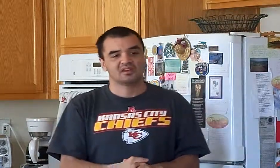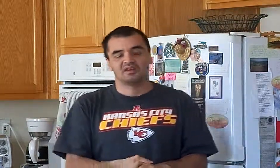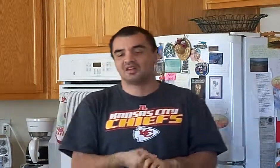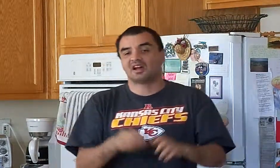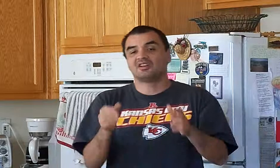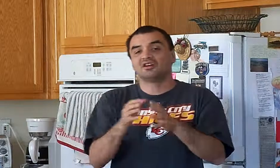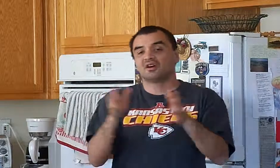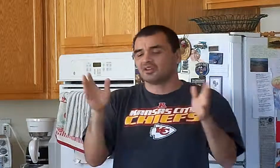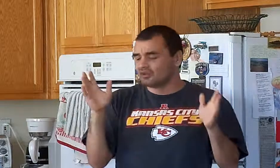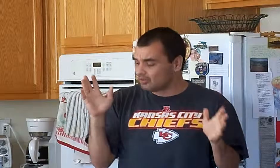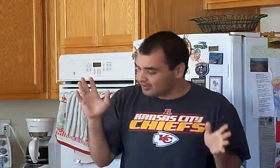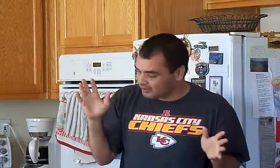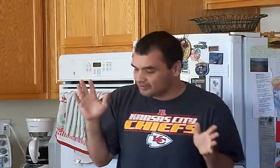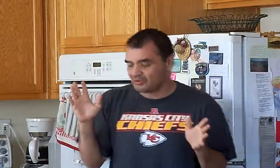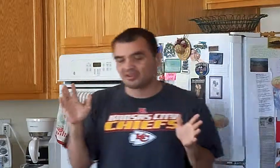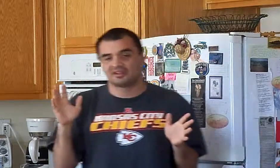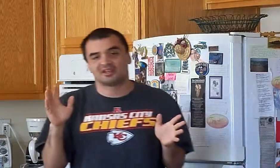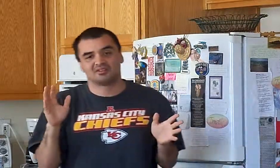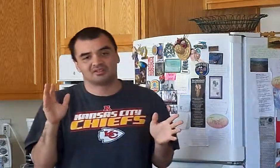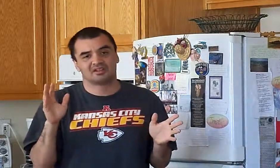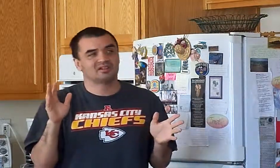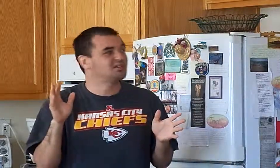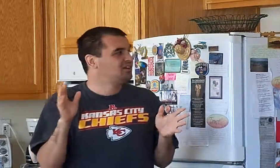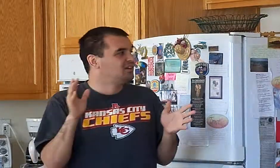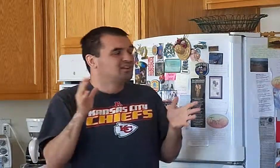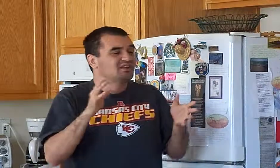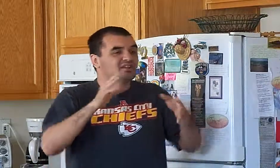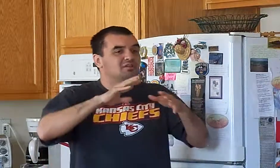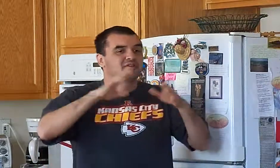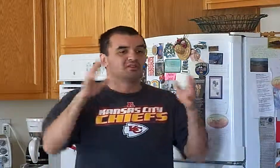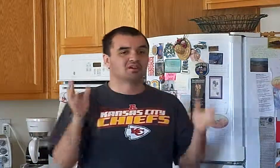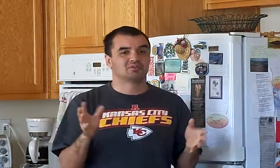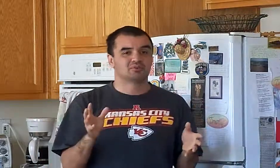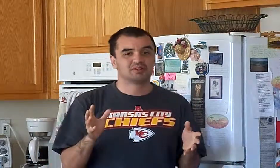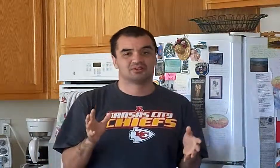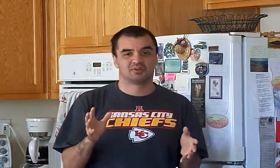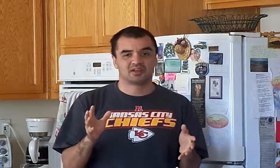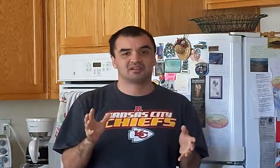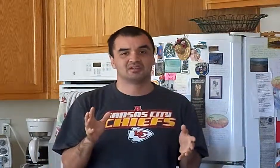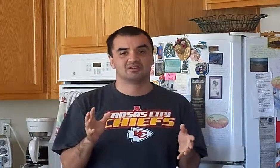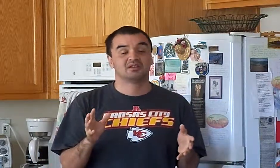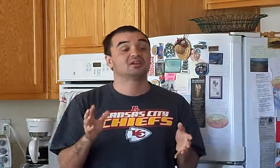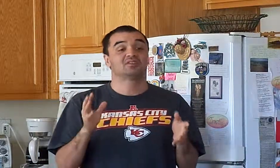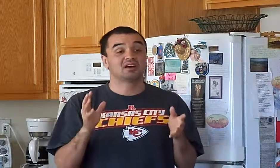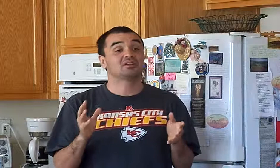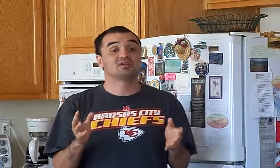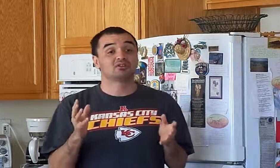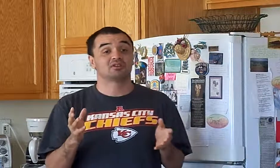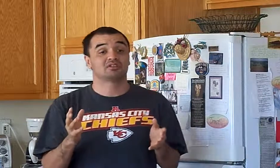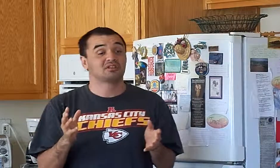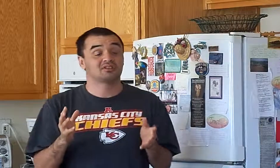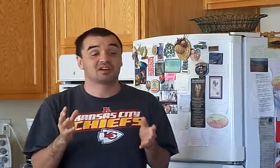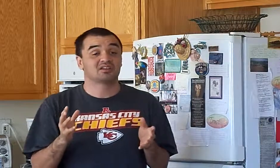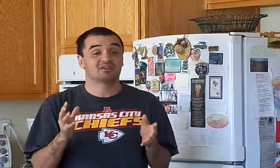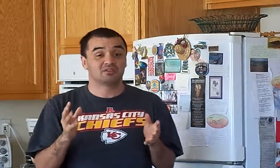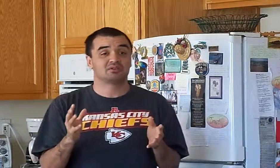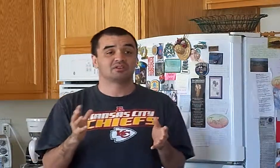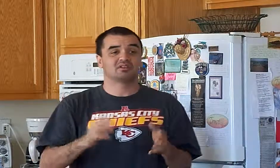And I know, I know a lot of you look at that and you say, that's got to be the dumbest reason, right? It's not literally, it's not literally the